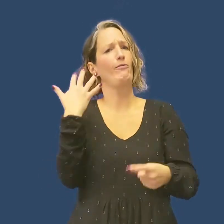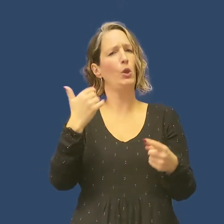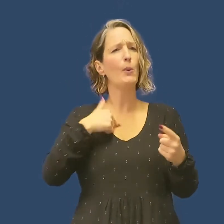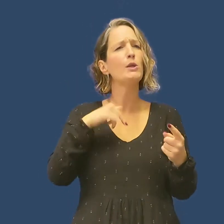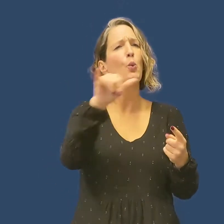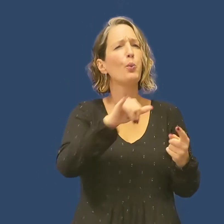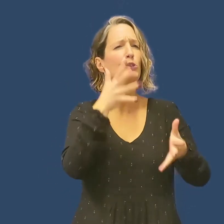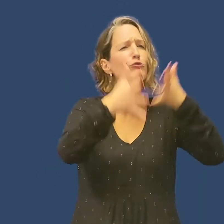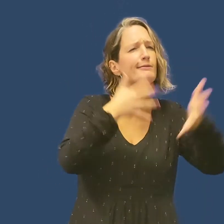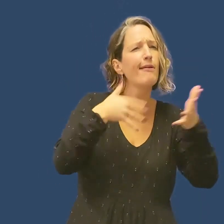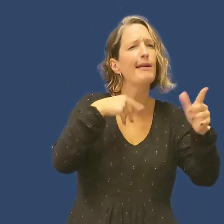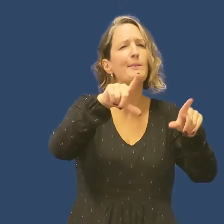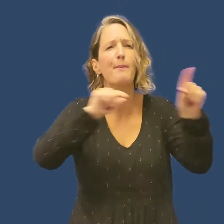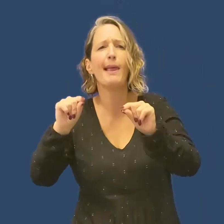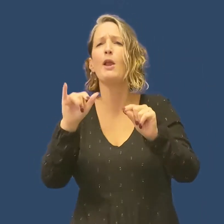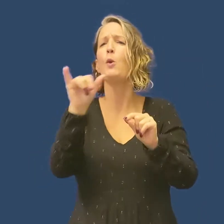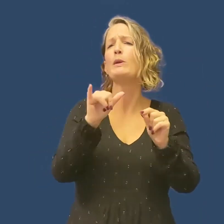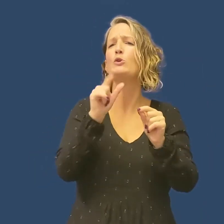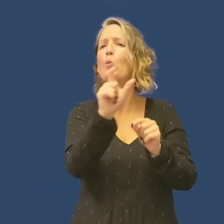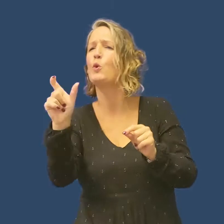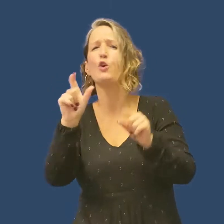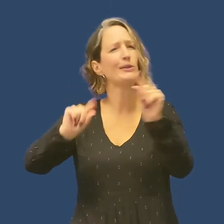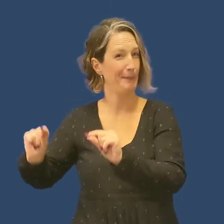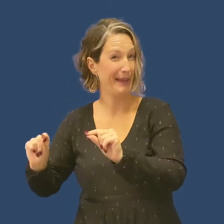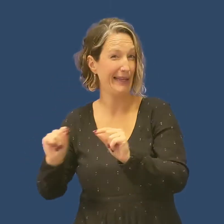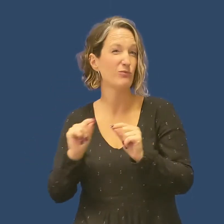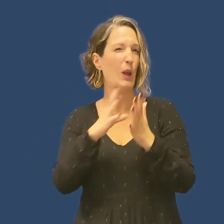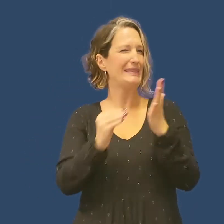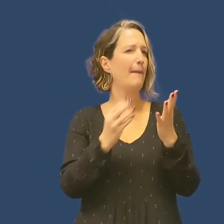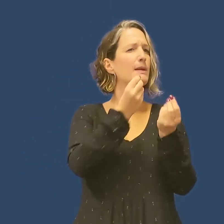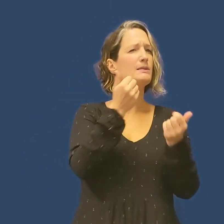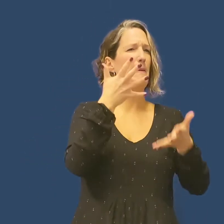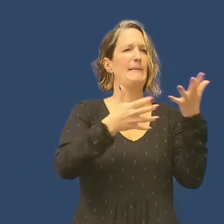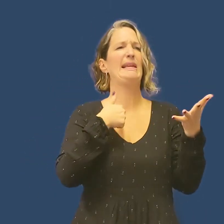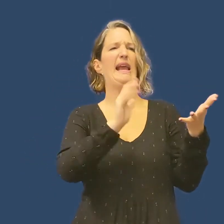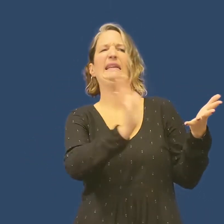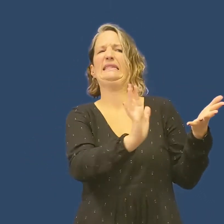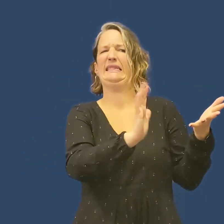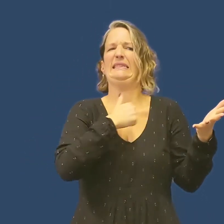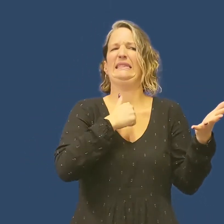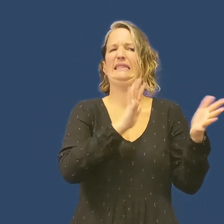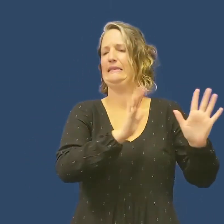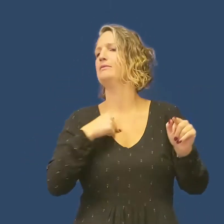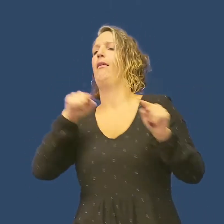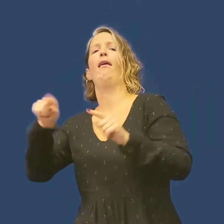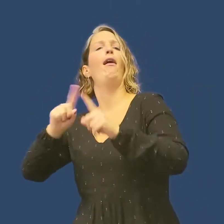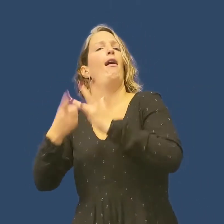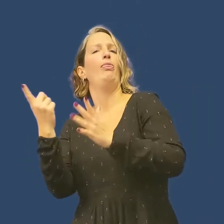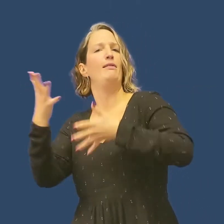whether those are signs or words that we choose to use, or ones that we choose to avoid and find alternatives for.